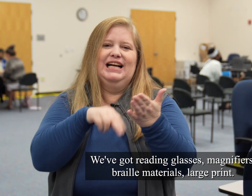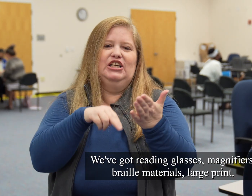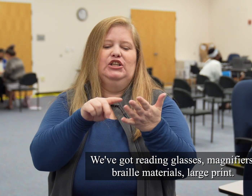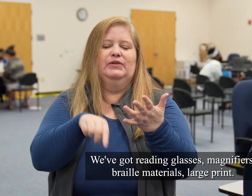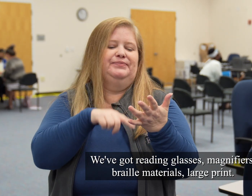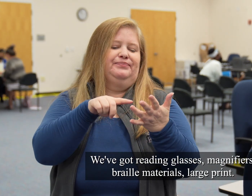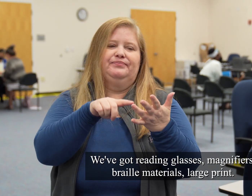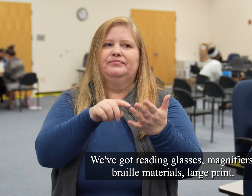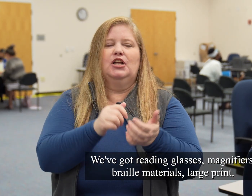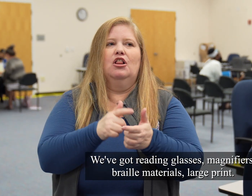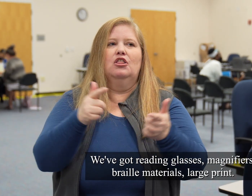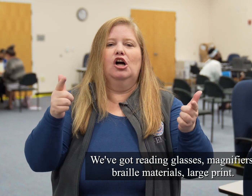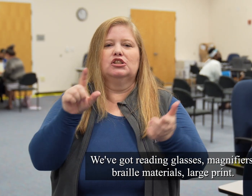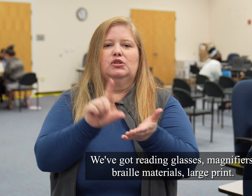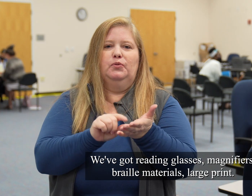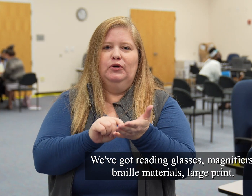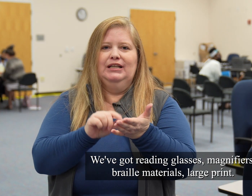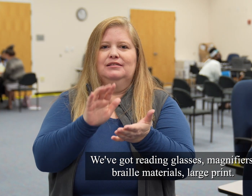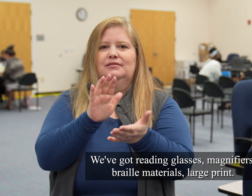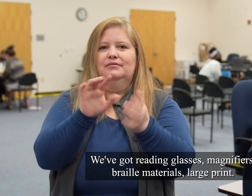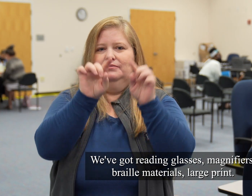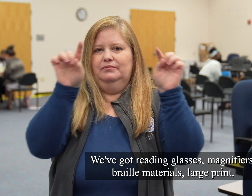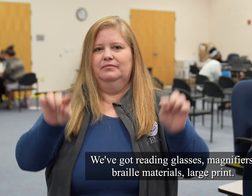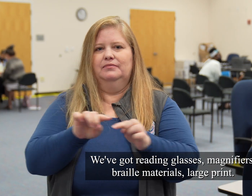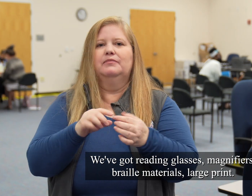magnifiers, Braille materials, large print.